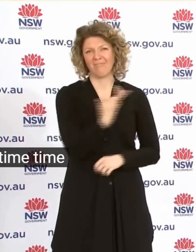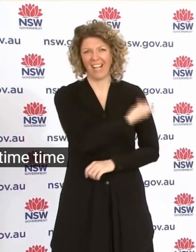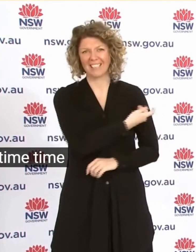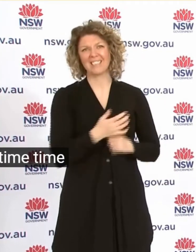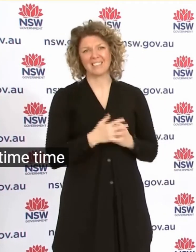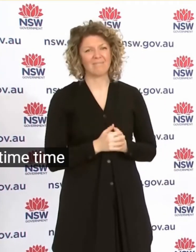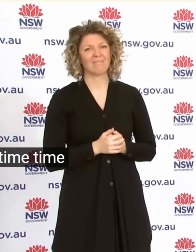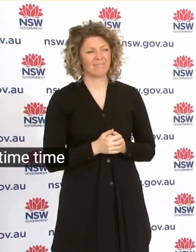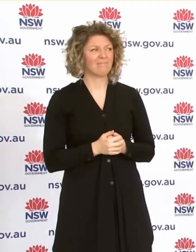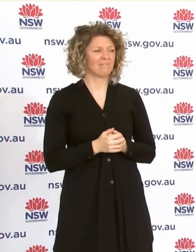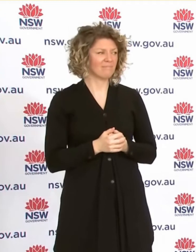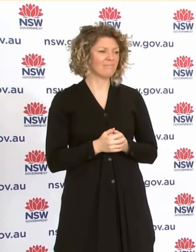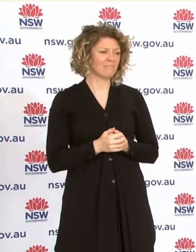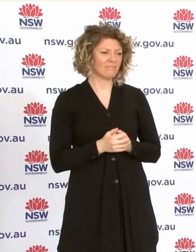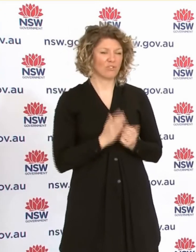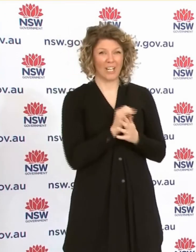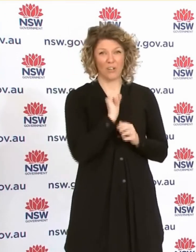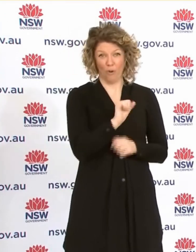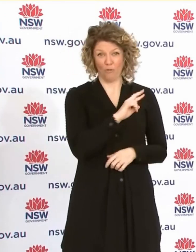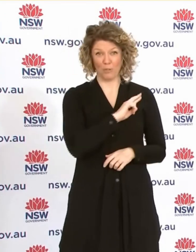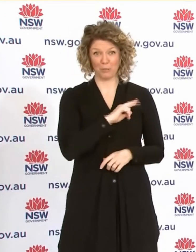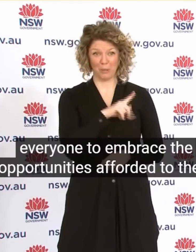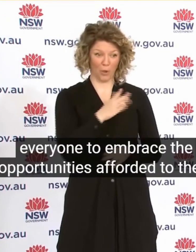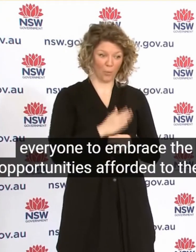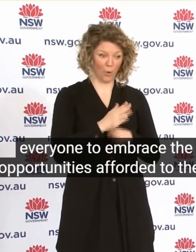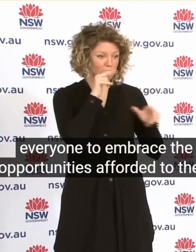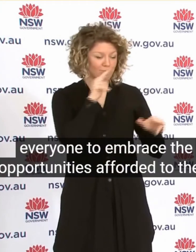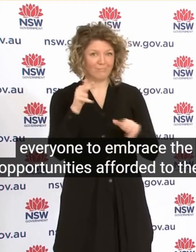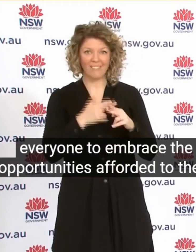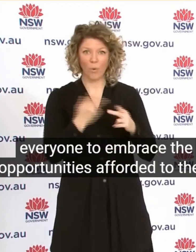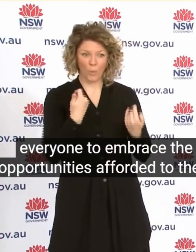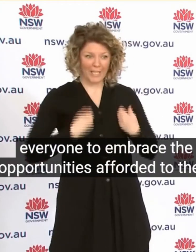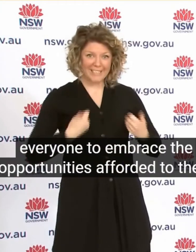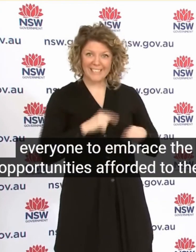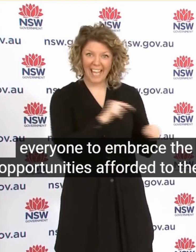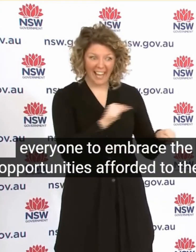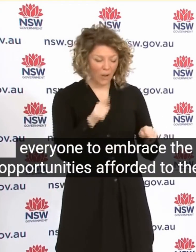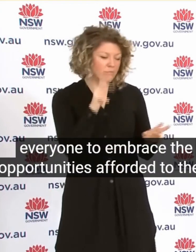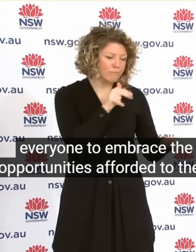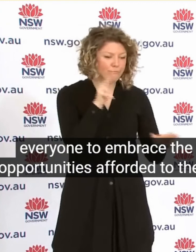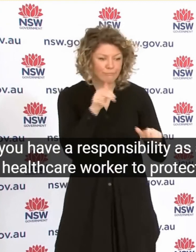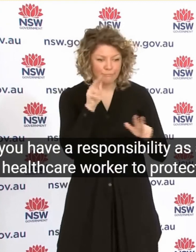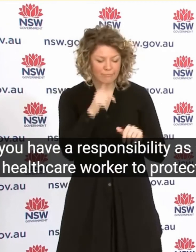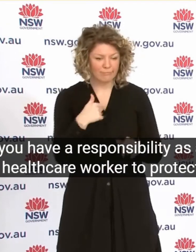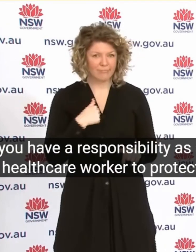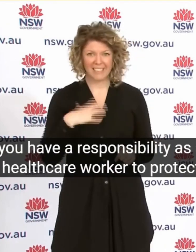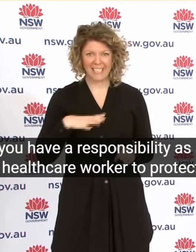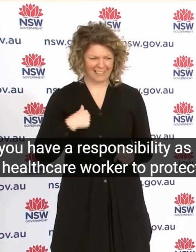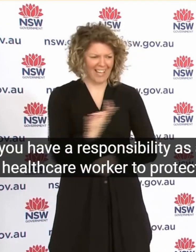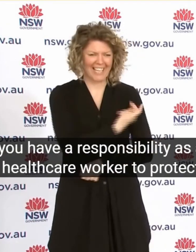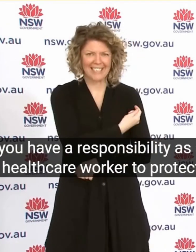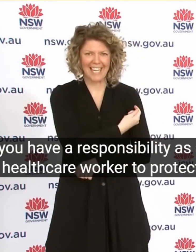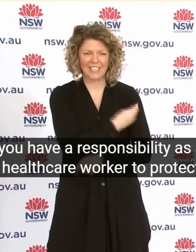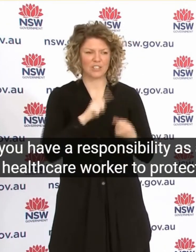You Have A Responsibility As A Health Care Worker To Protect your Patients And Vaccination And Wearing Appropriate